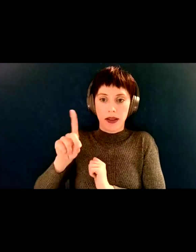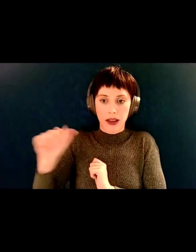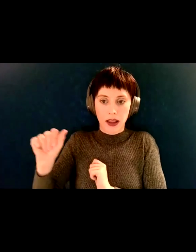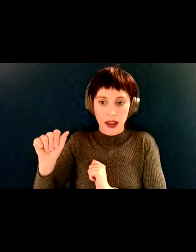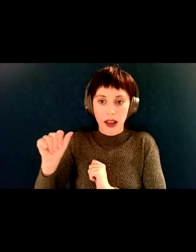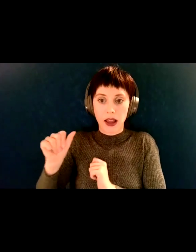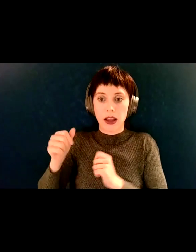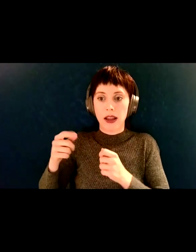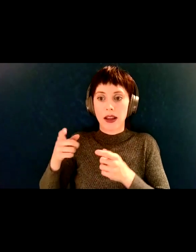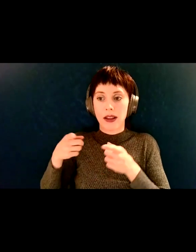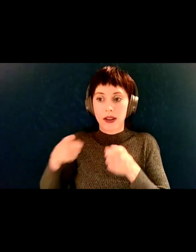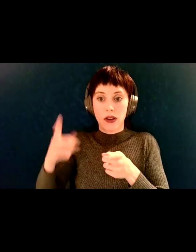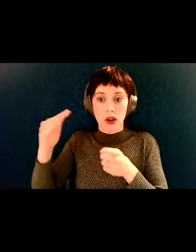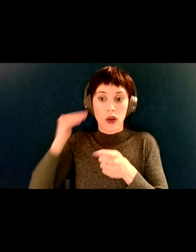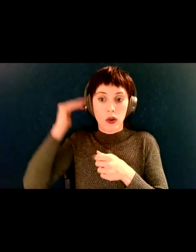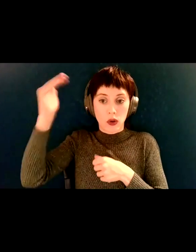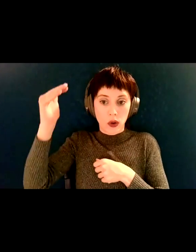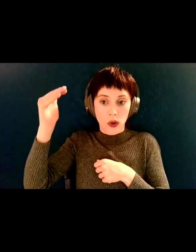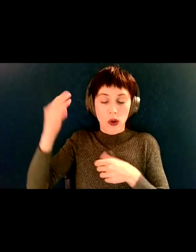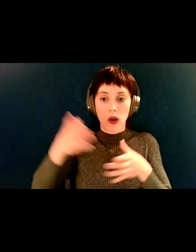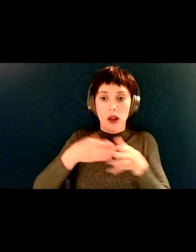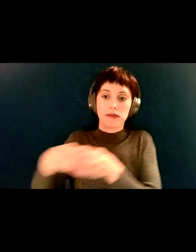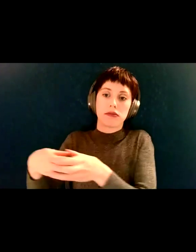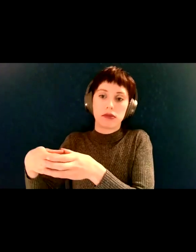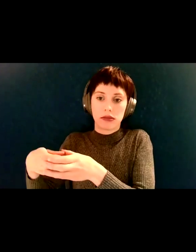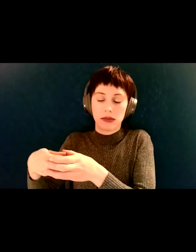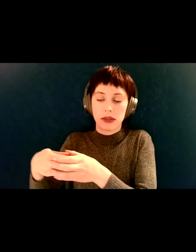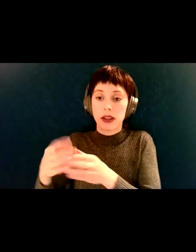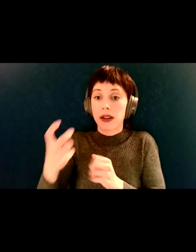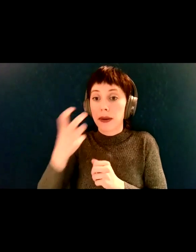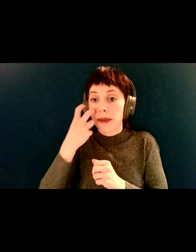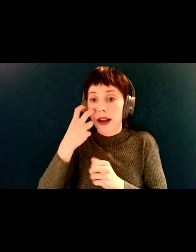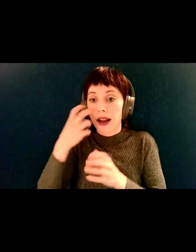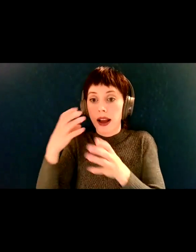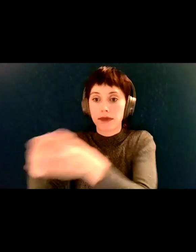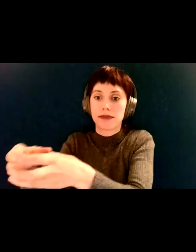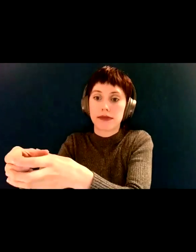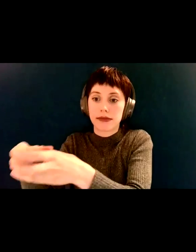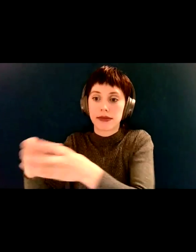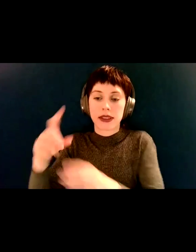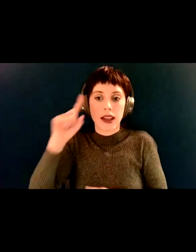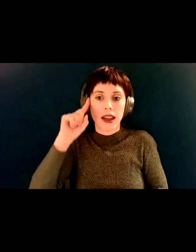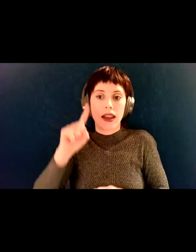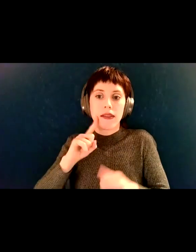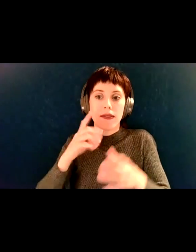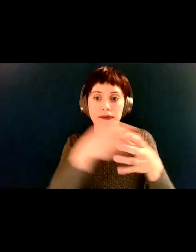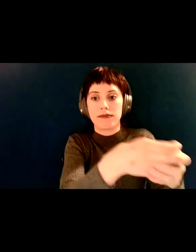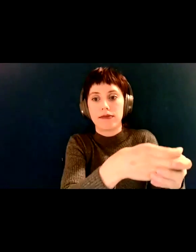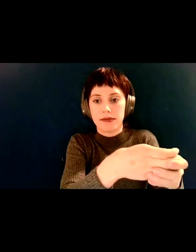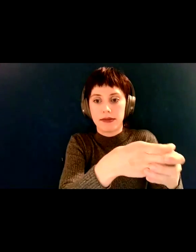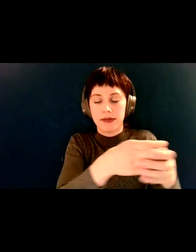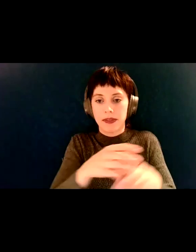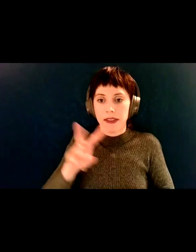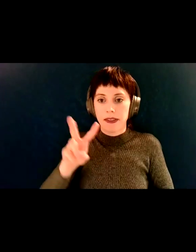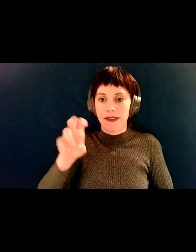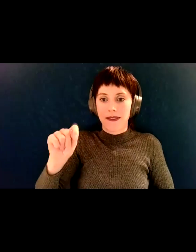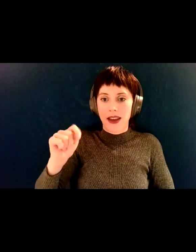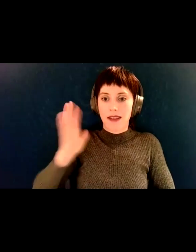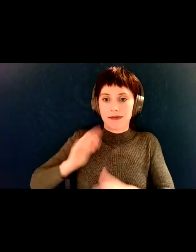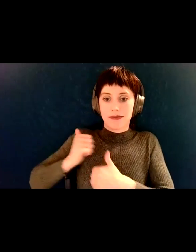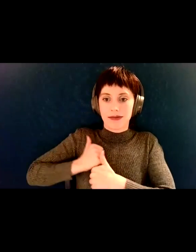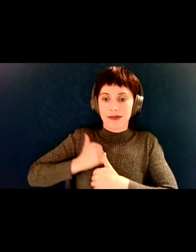adulthood. Um, people who are blind are in one category, people who are deaf in another. Veterans are in a different category.